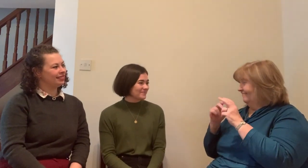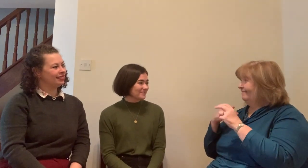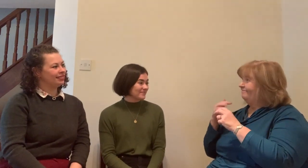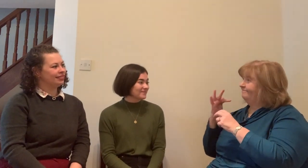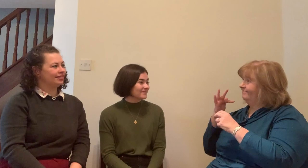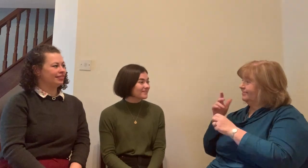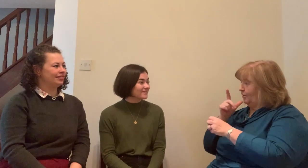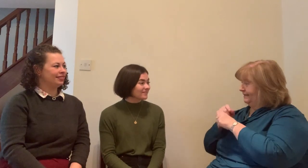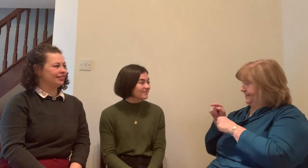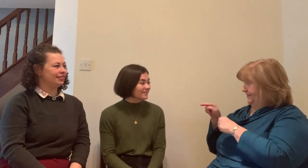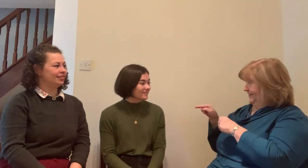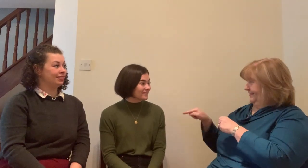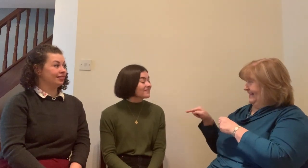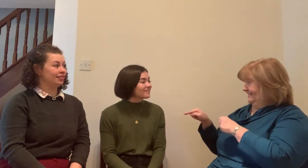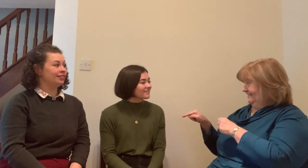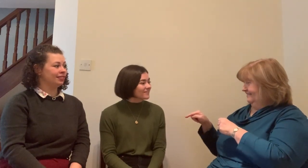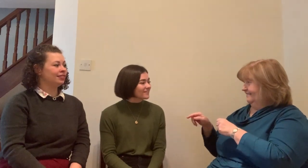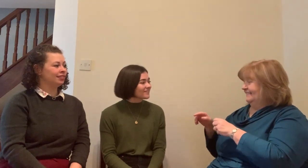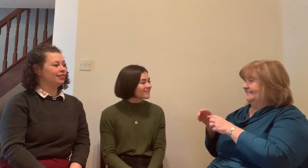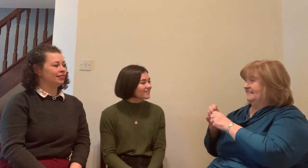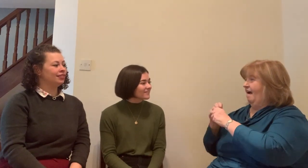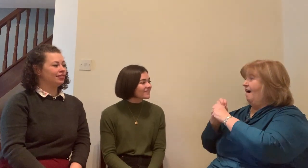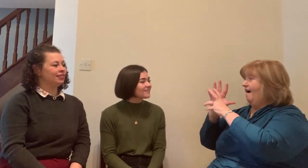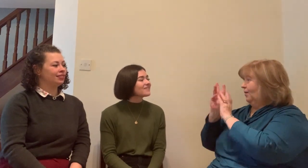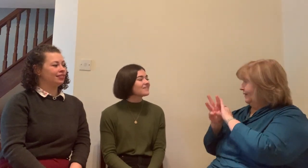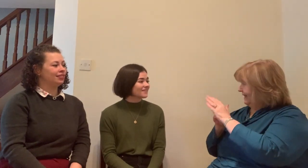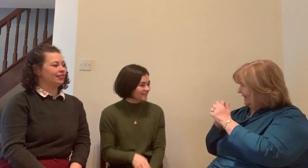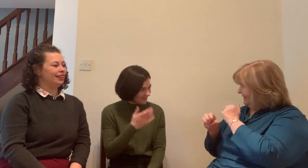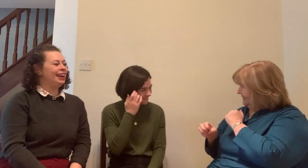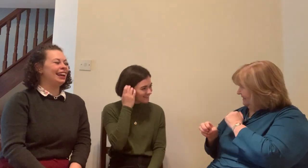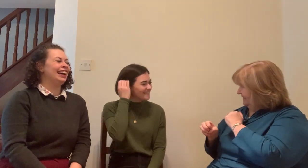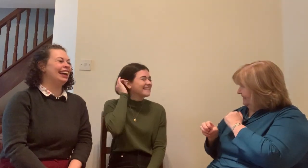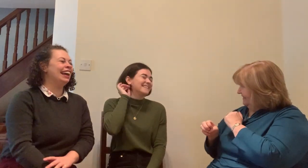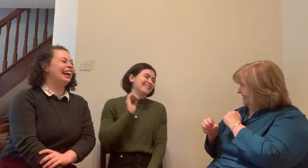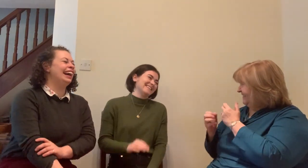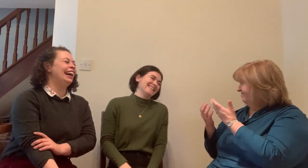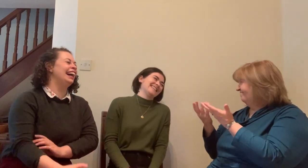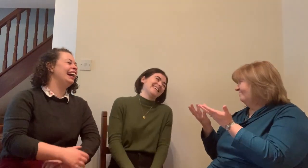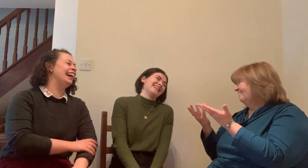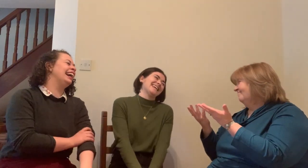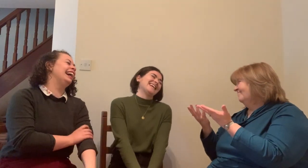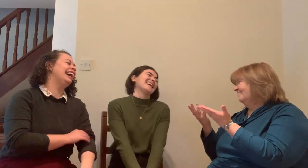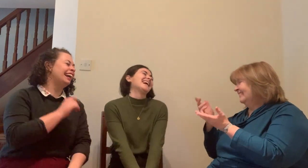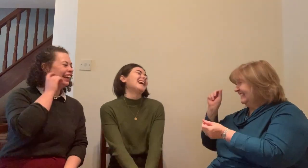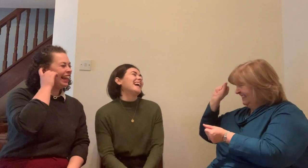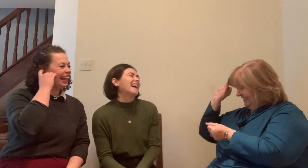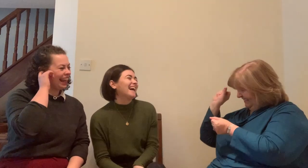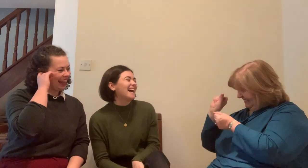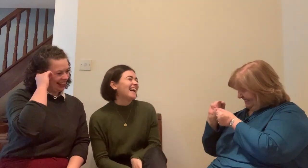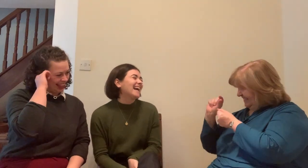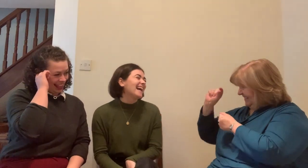and obviously, you know, taking that English and being able to translate that into my family even if friends came to my house, say, for example.